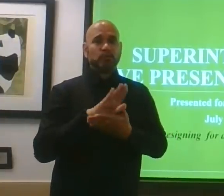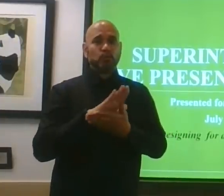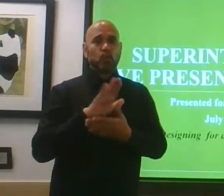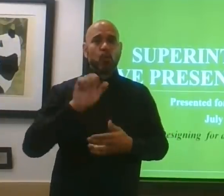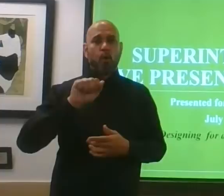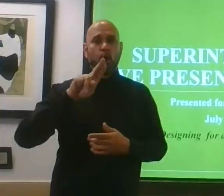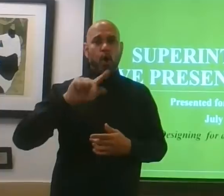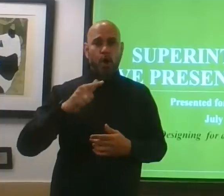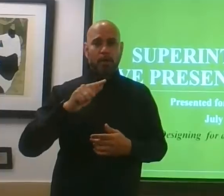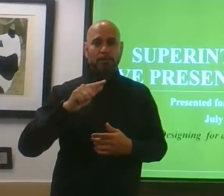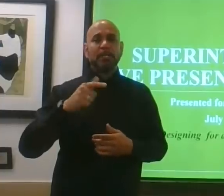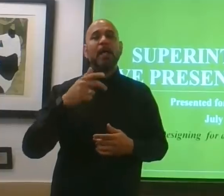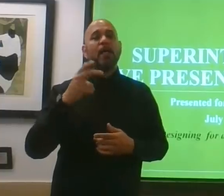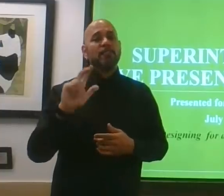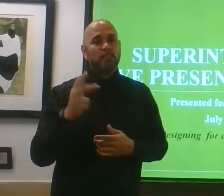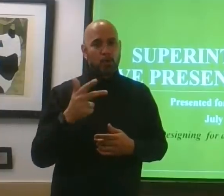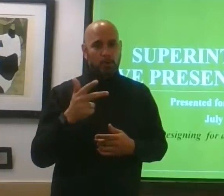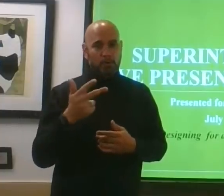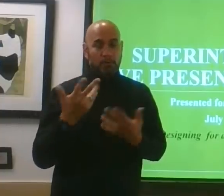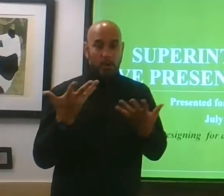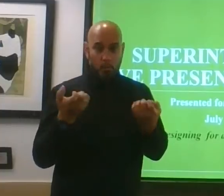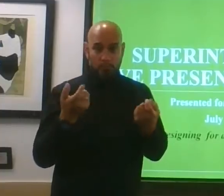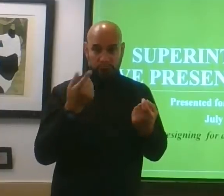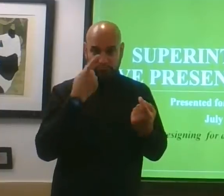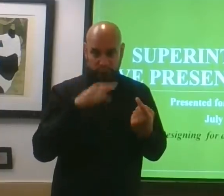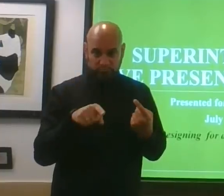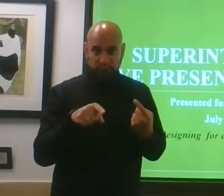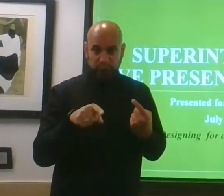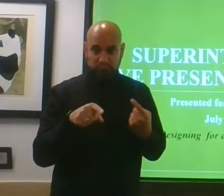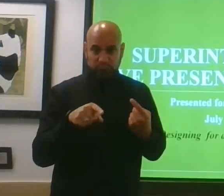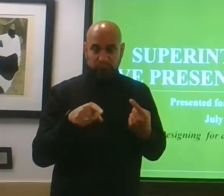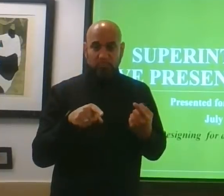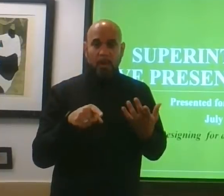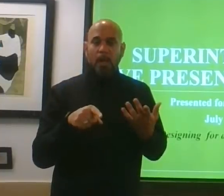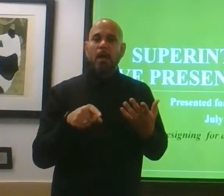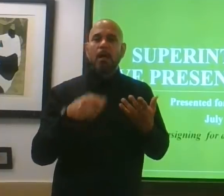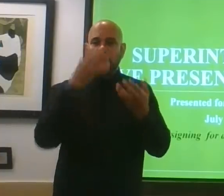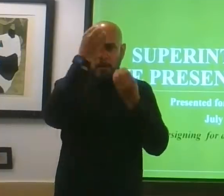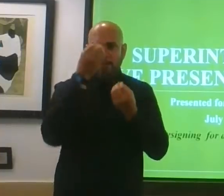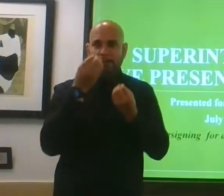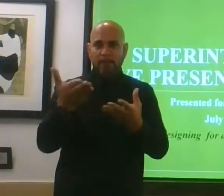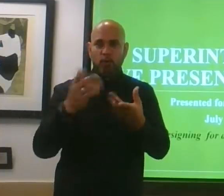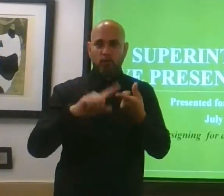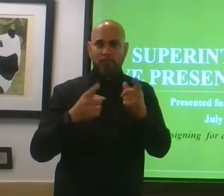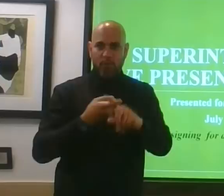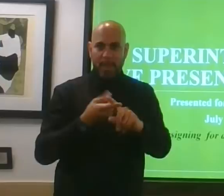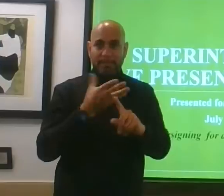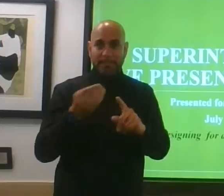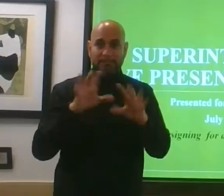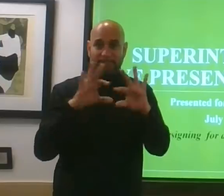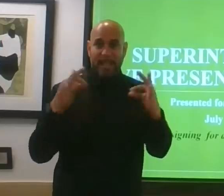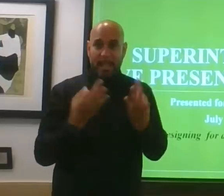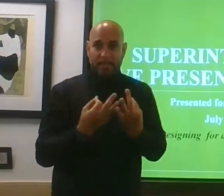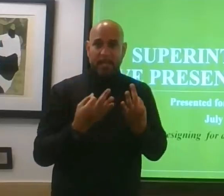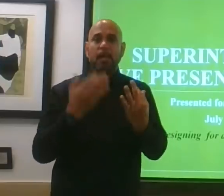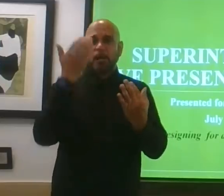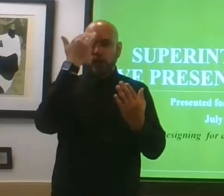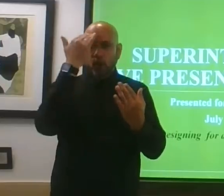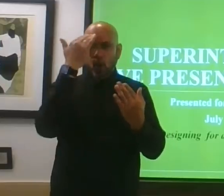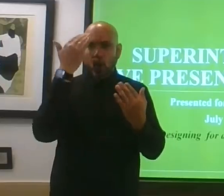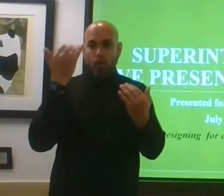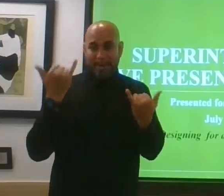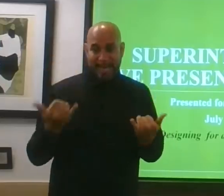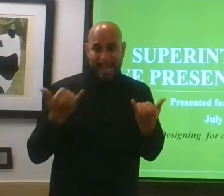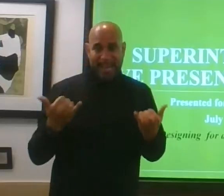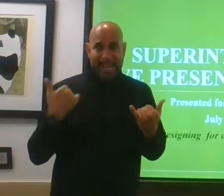August 3rd. So what I'd like you to do is, if you will, let your friends and your family members know that we're participating